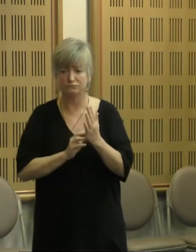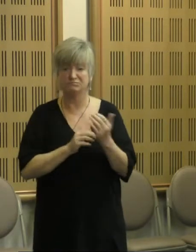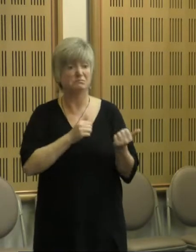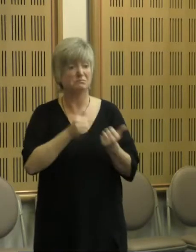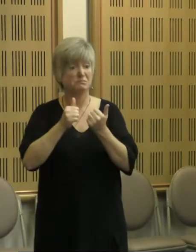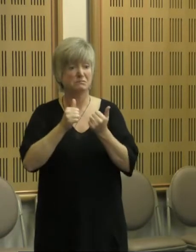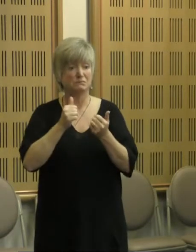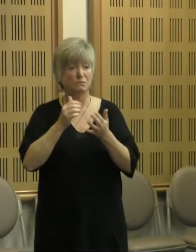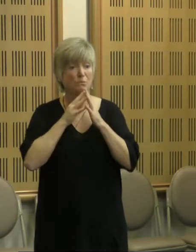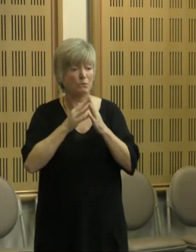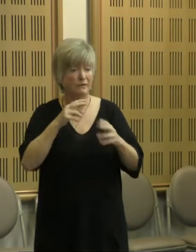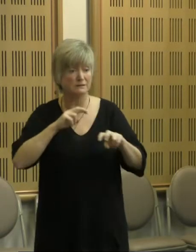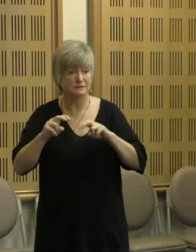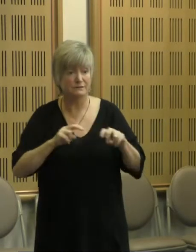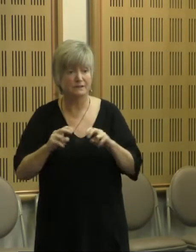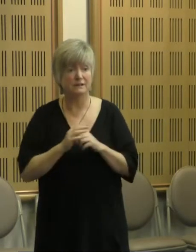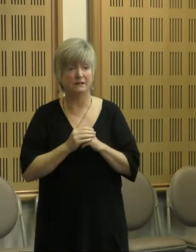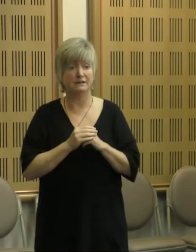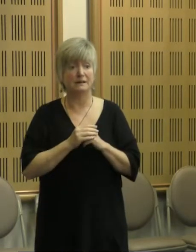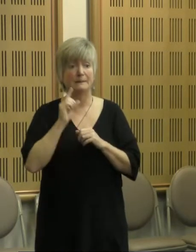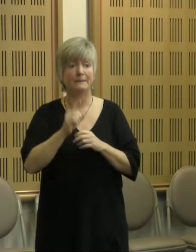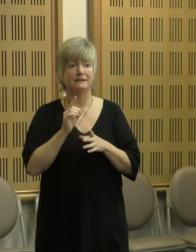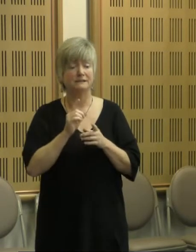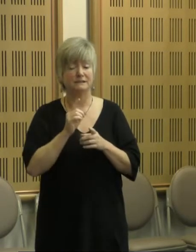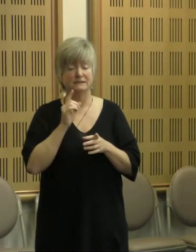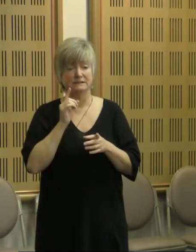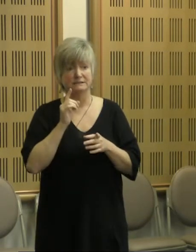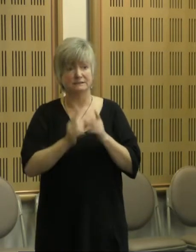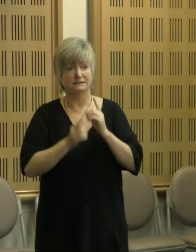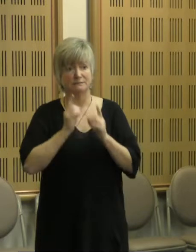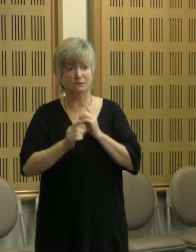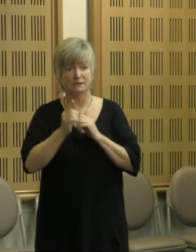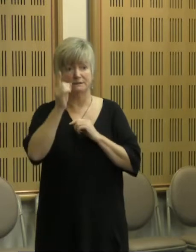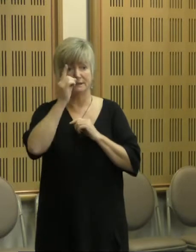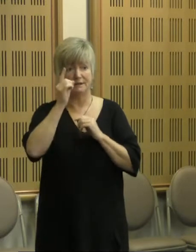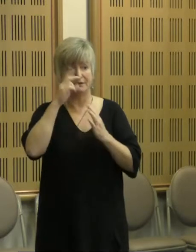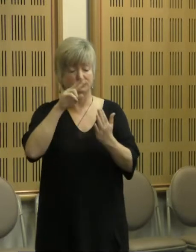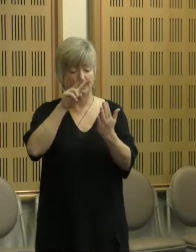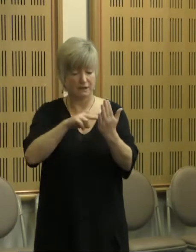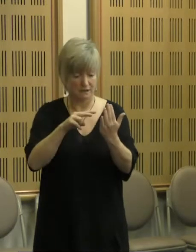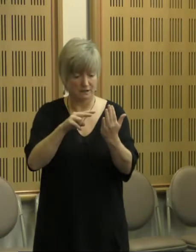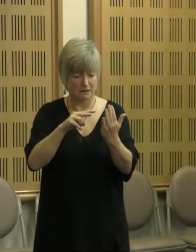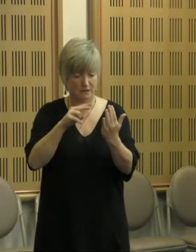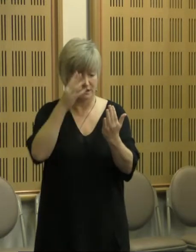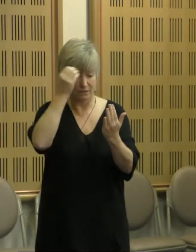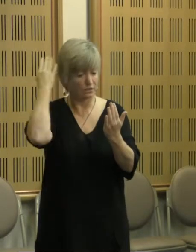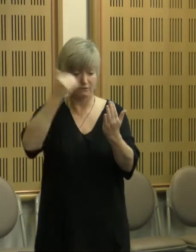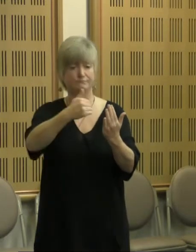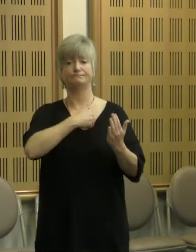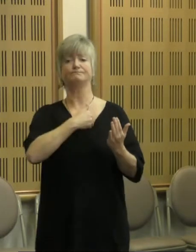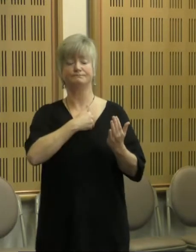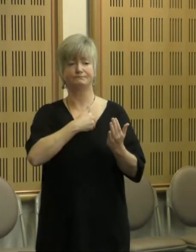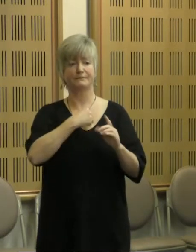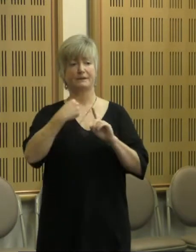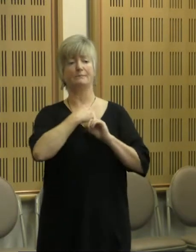occasionally something sort of gets past my constructs and goes straight to here. And for someone like myself who's